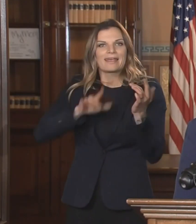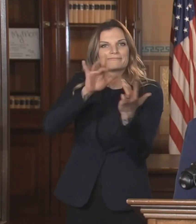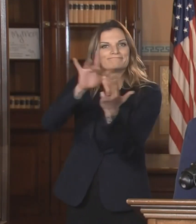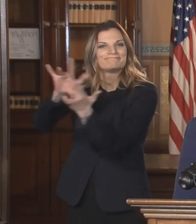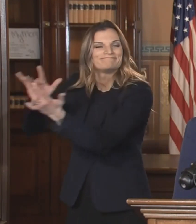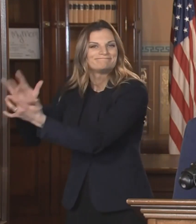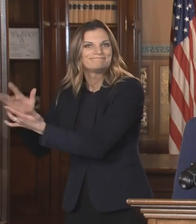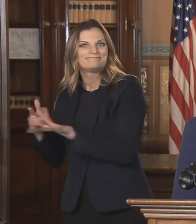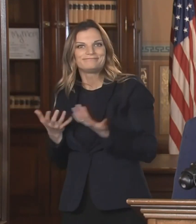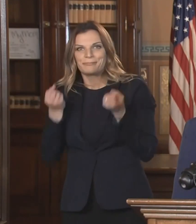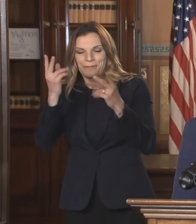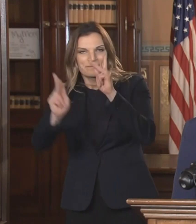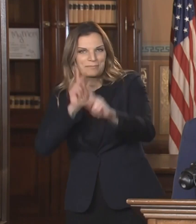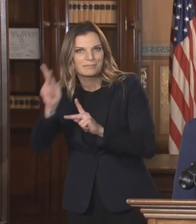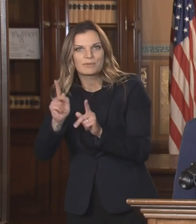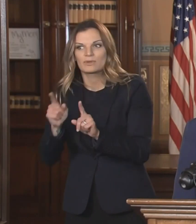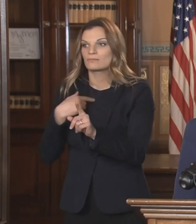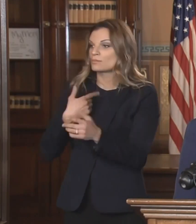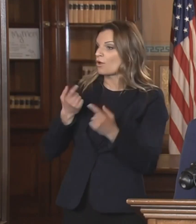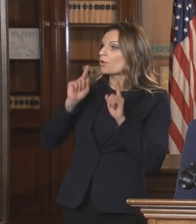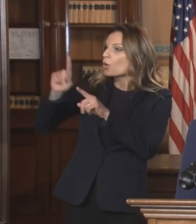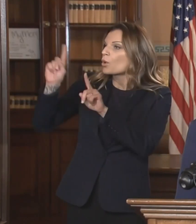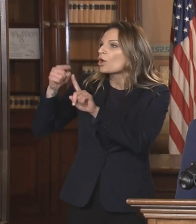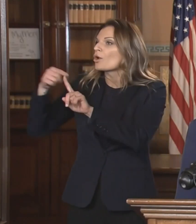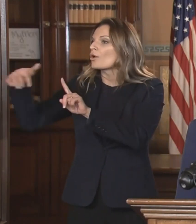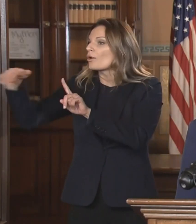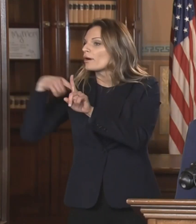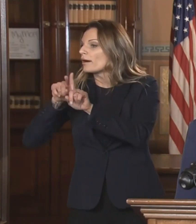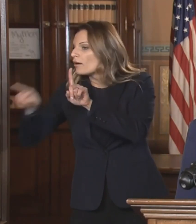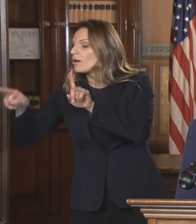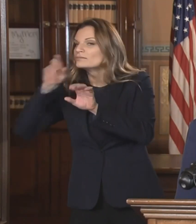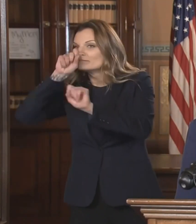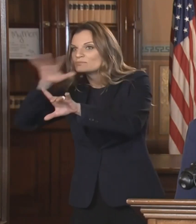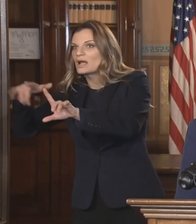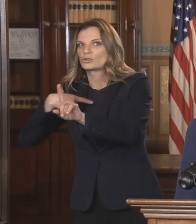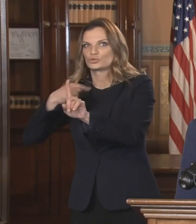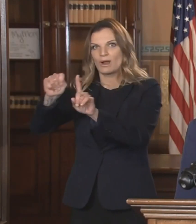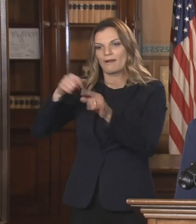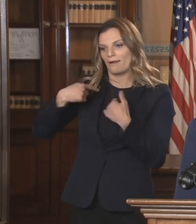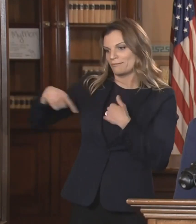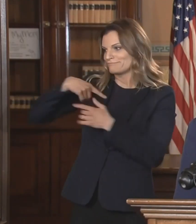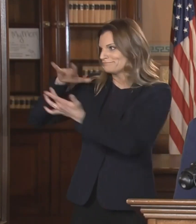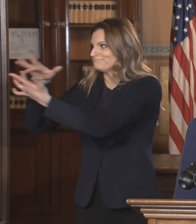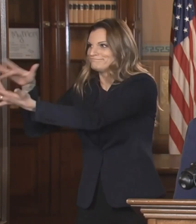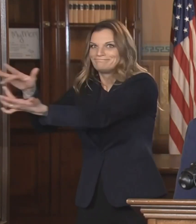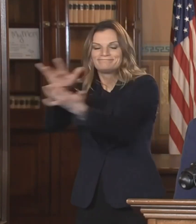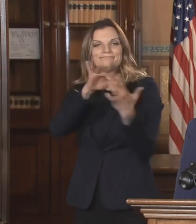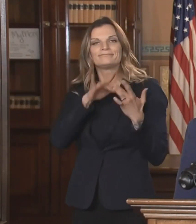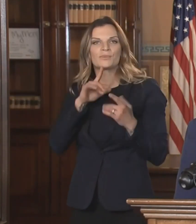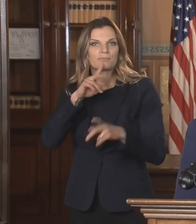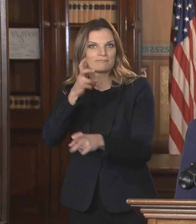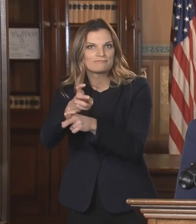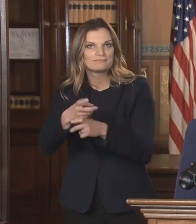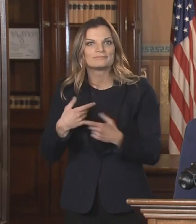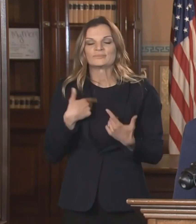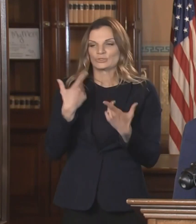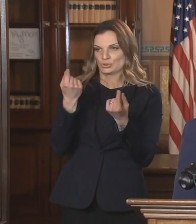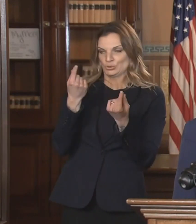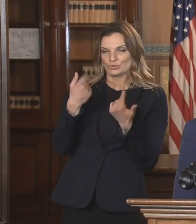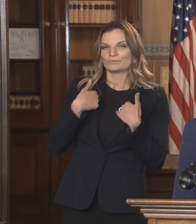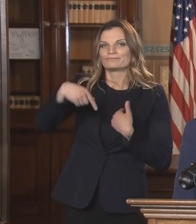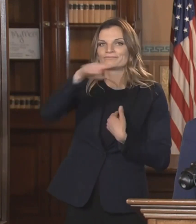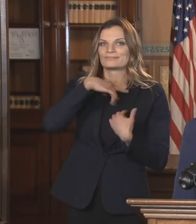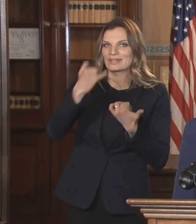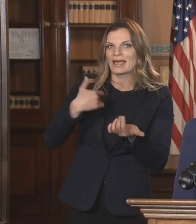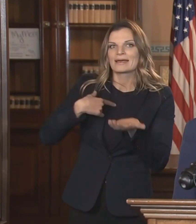way. MDHHS continues to hire additional staff and we are providing guidance to our local health departments so